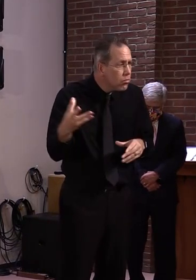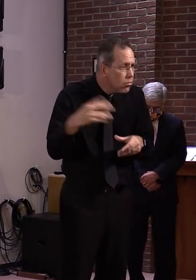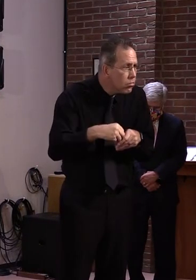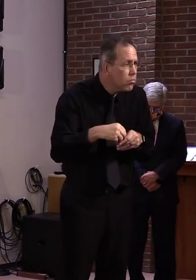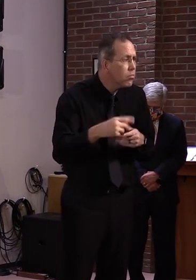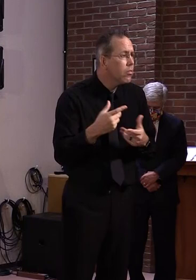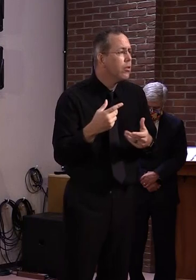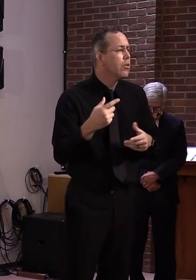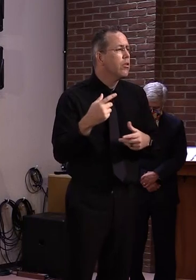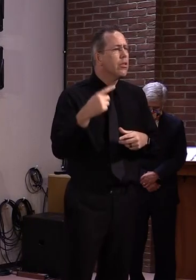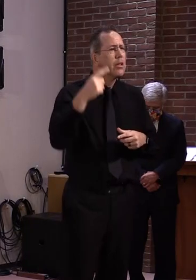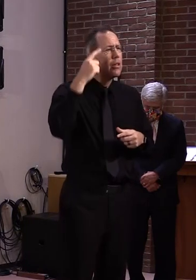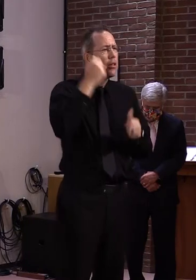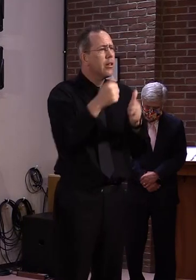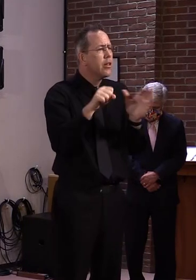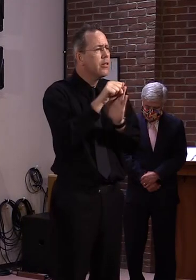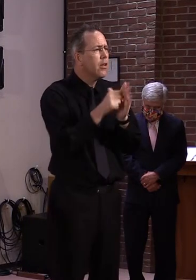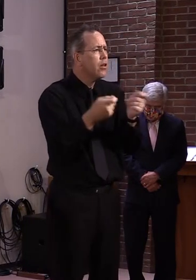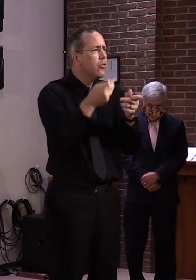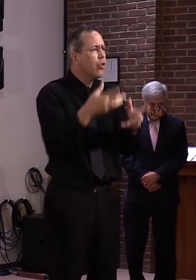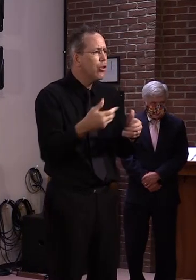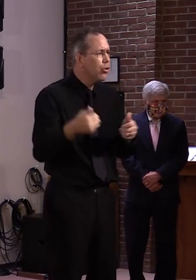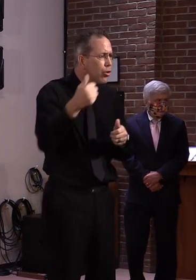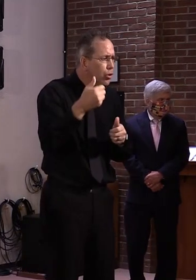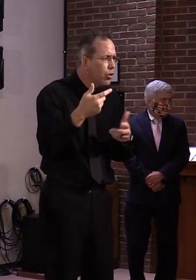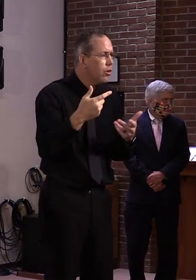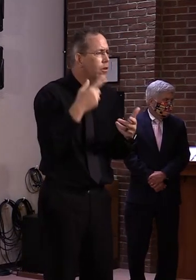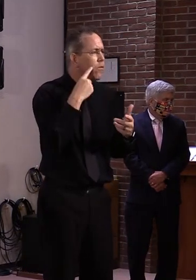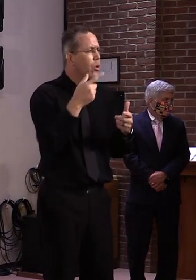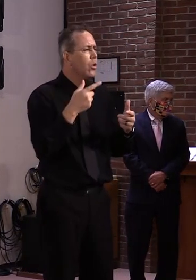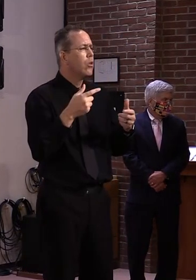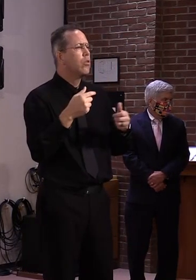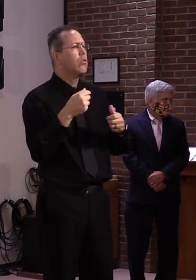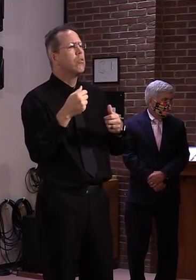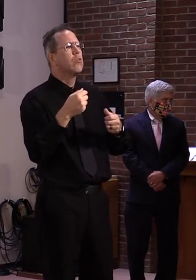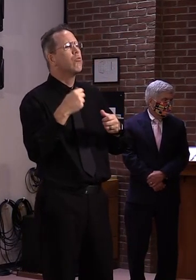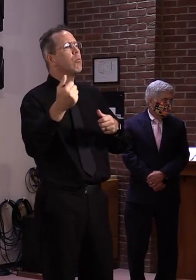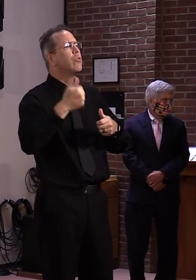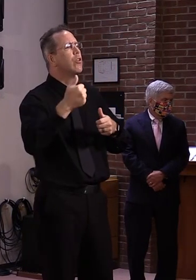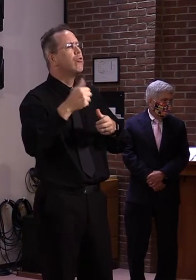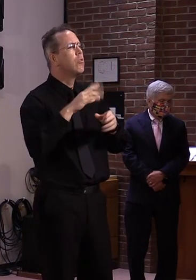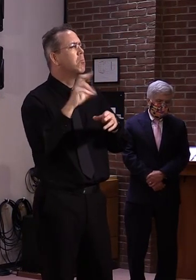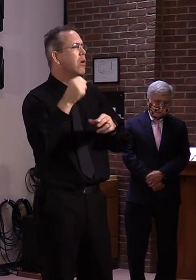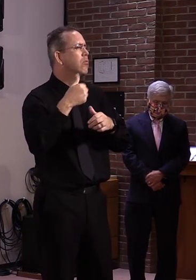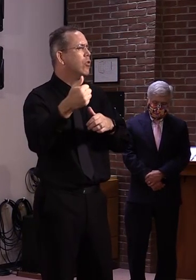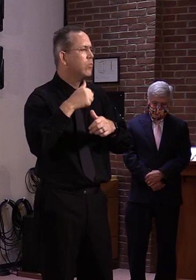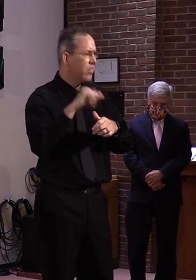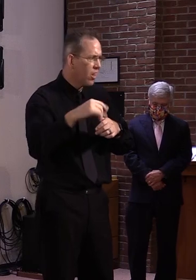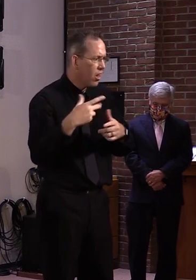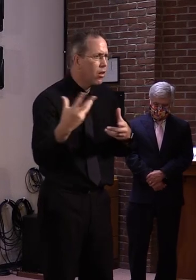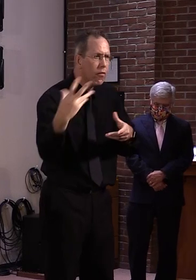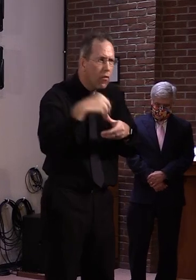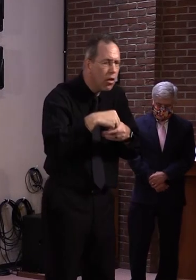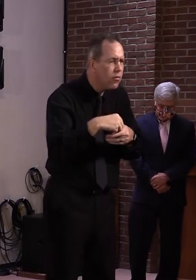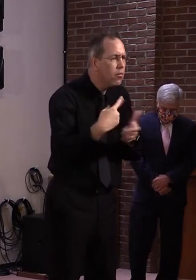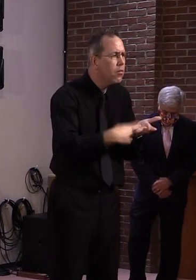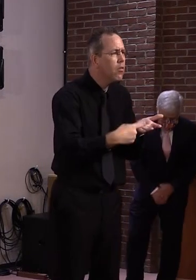Association of Directors of Pupil Transportation, so the student transportation folks, folks from the agency,